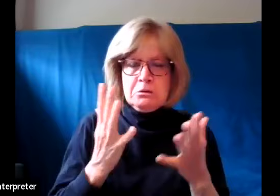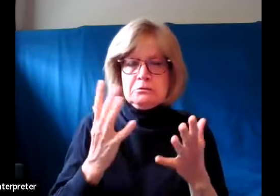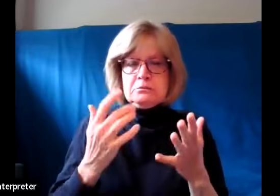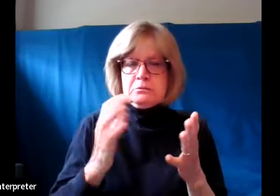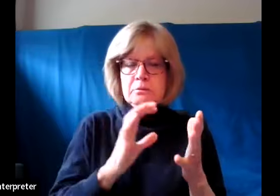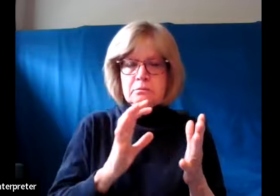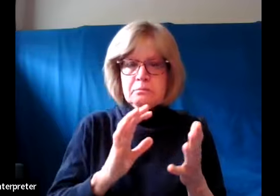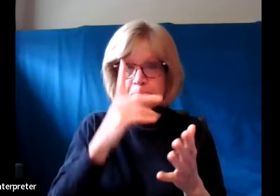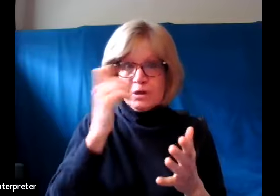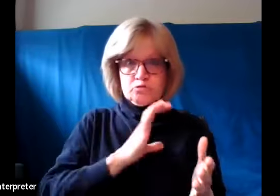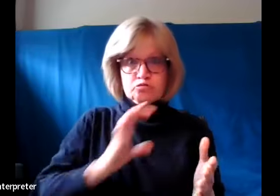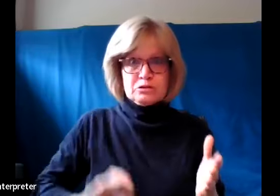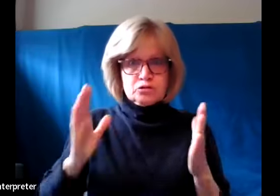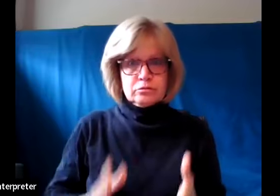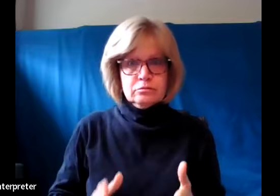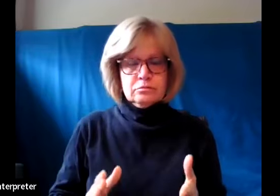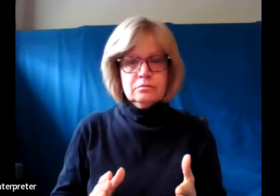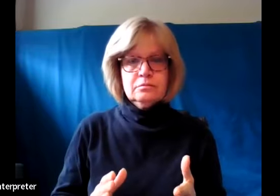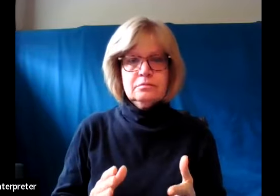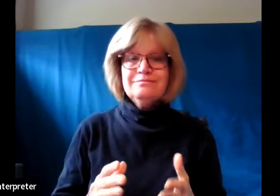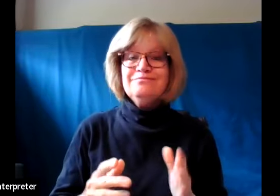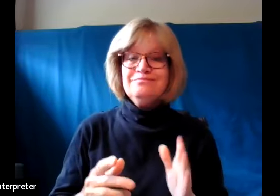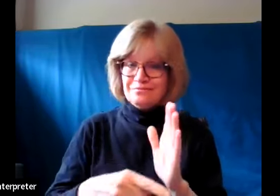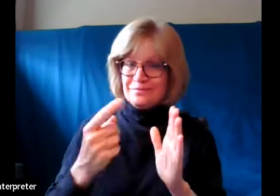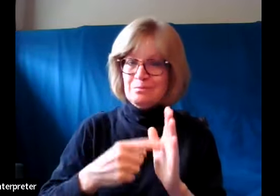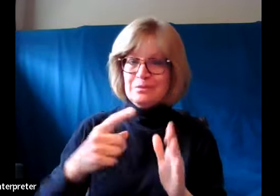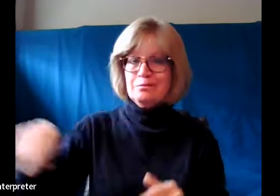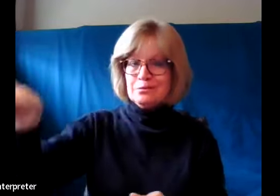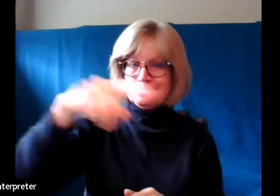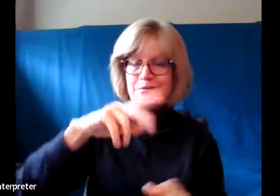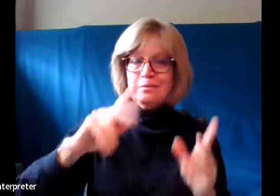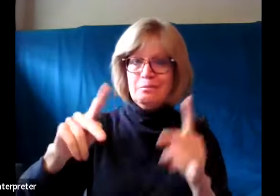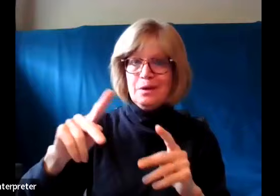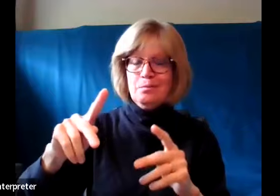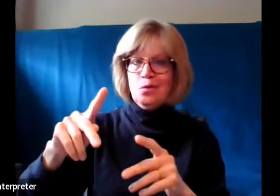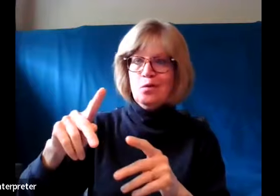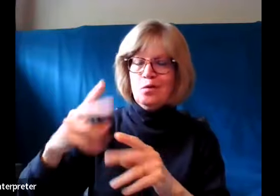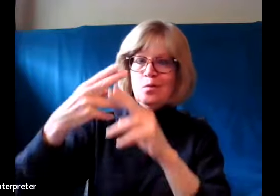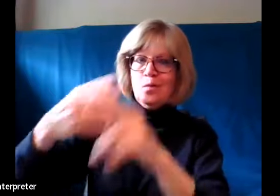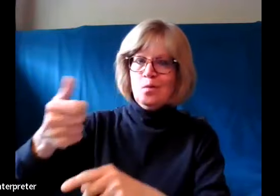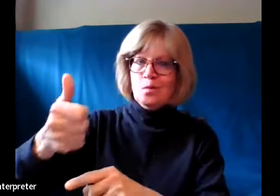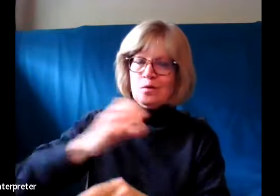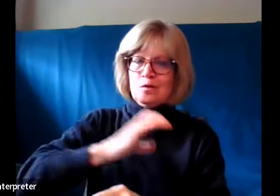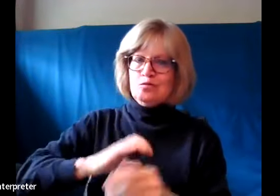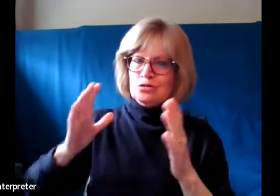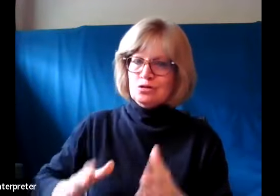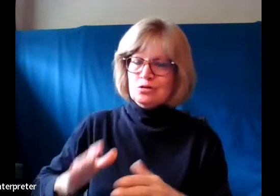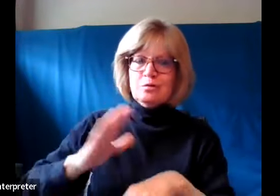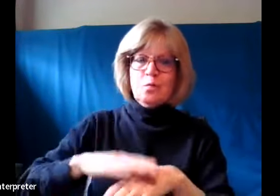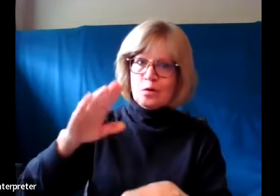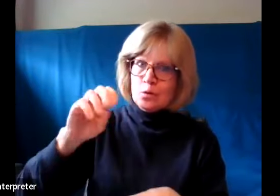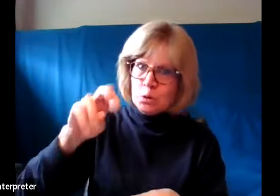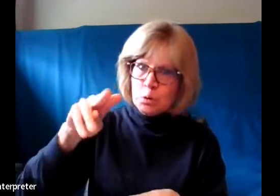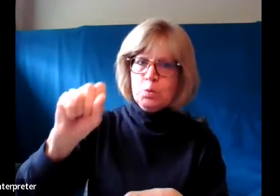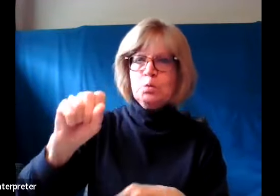despite bad PR that sometimes people calling themselves Christians generate in, you know, on the news or in our